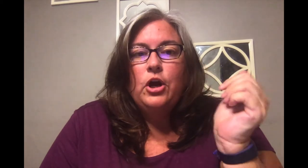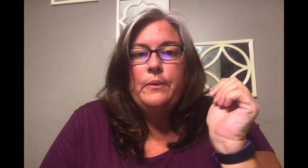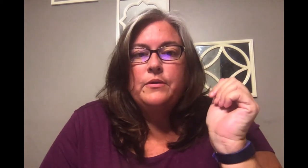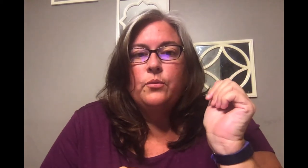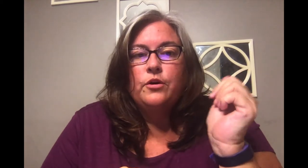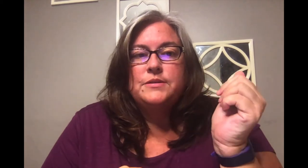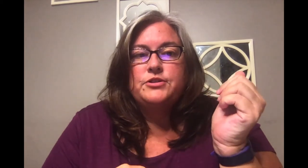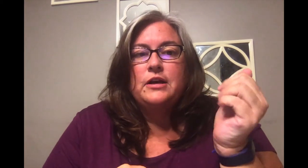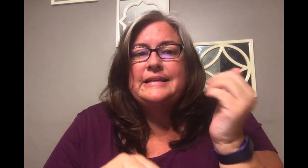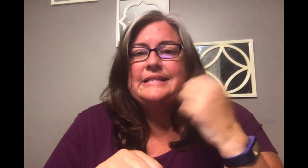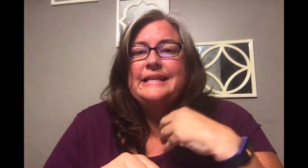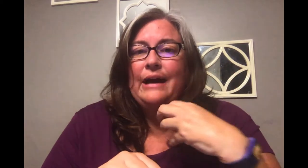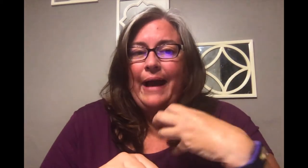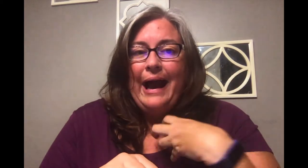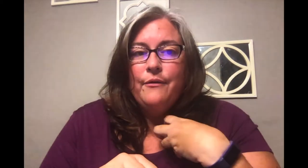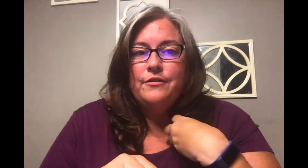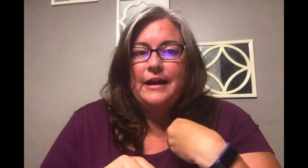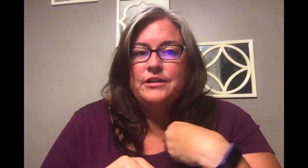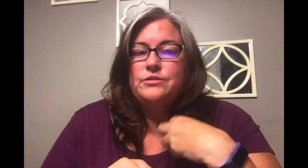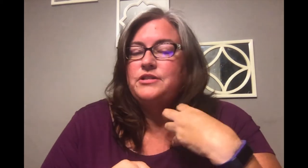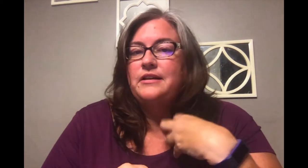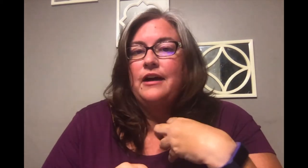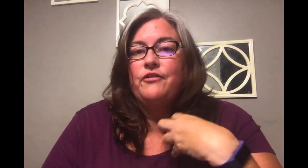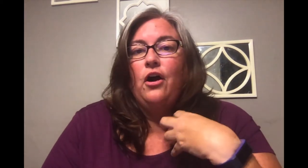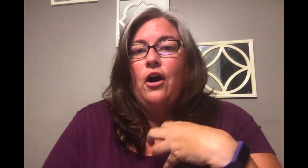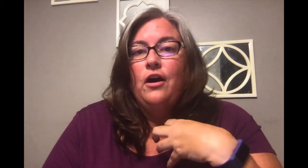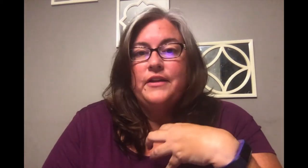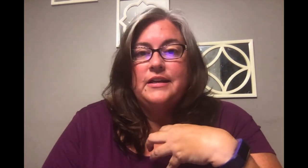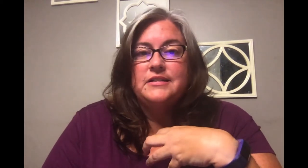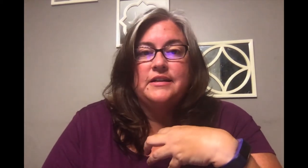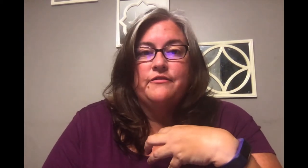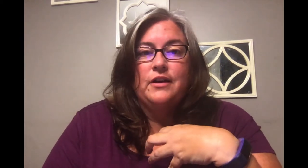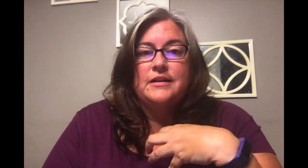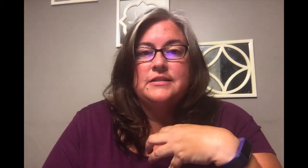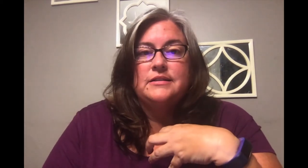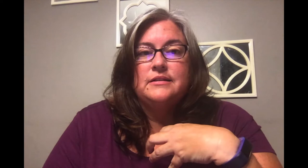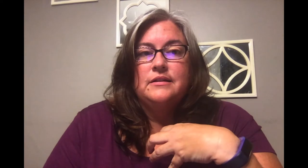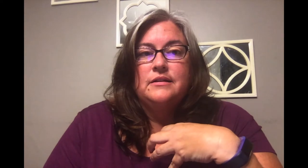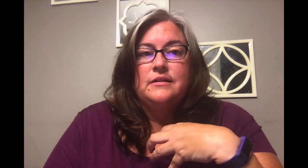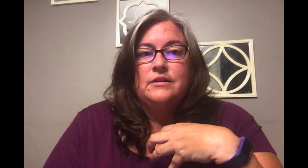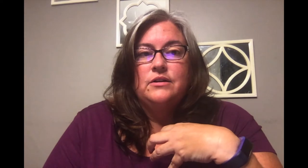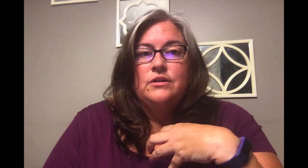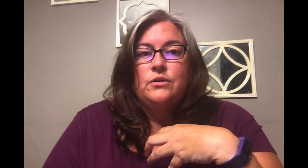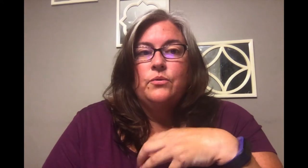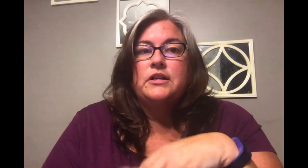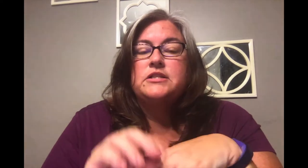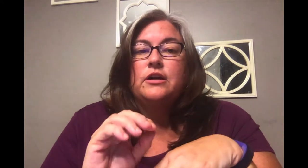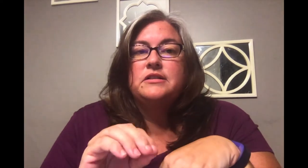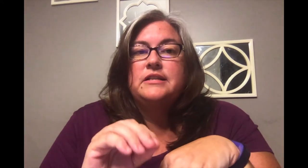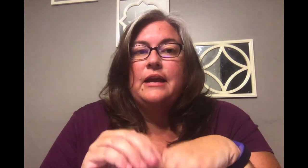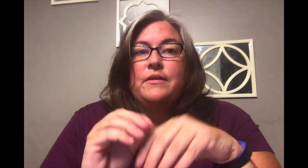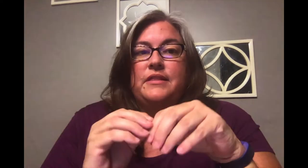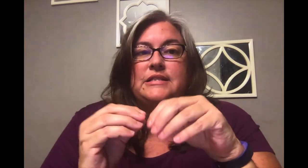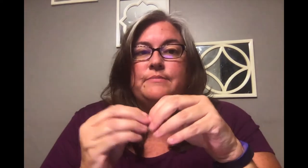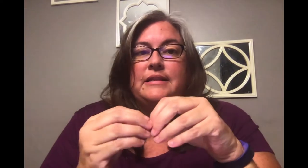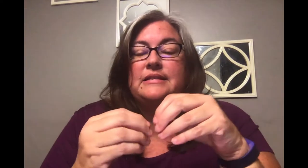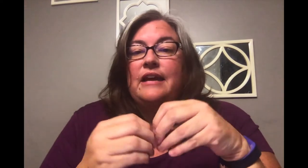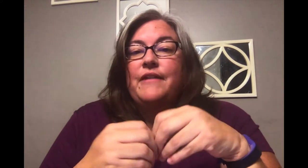open with a worship song and sing out our gratitude to god for all that he's done for us we're going to start today with this month's life app